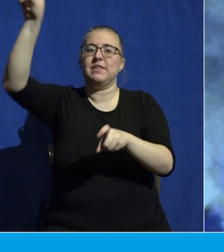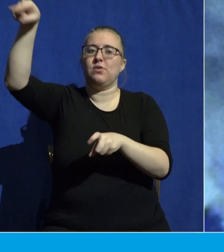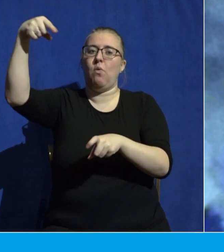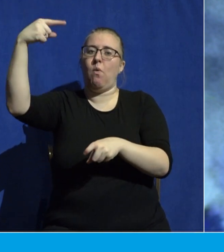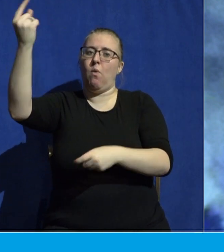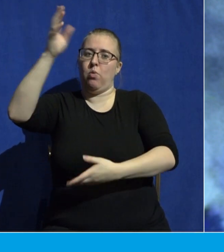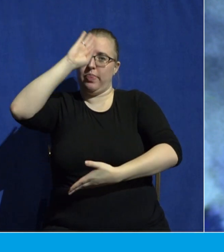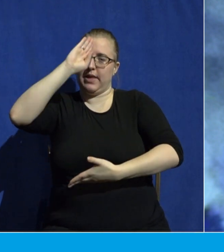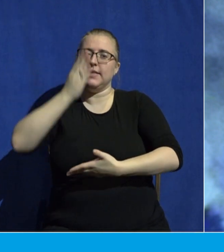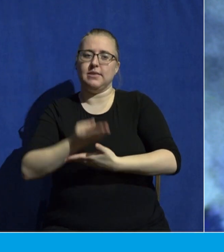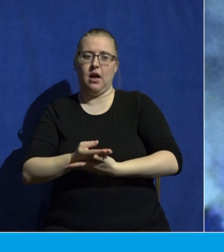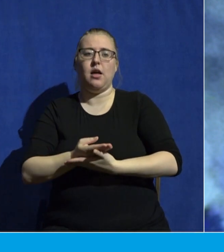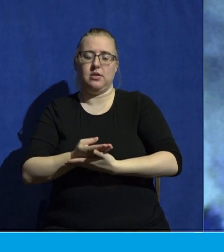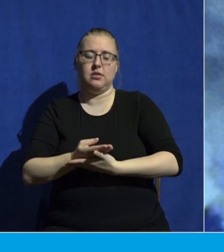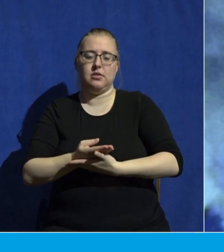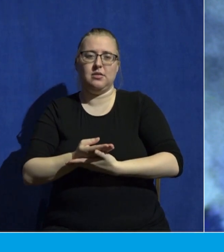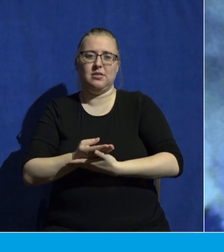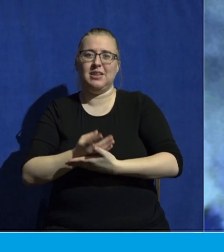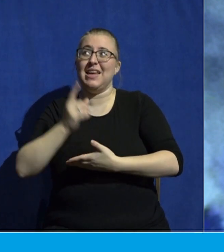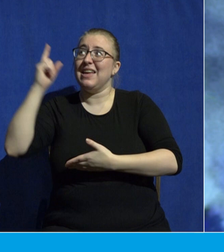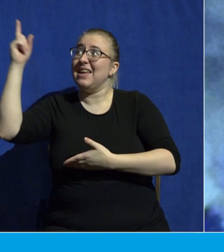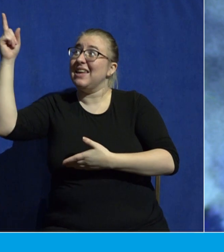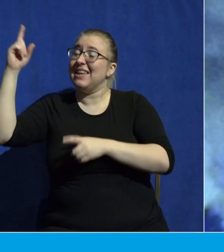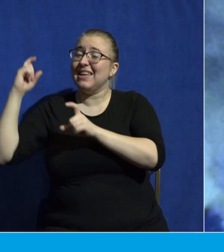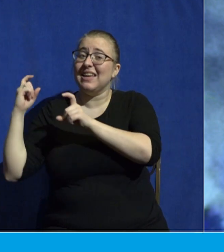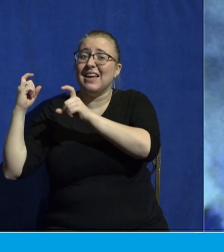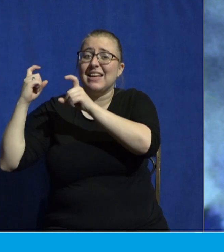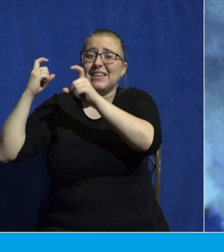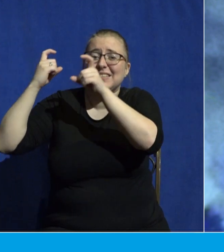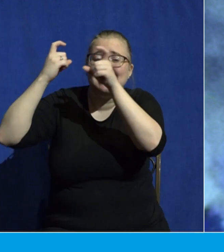That he gave his only son.